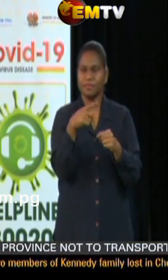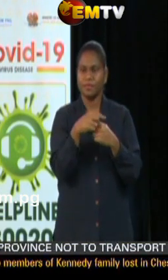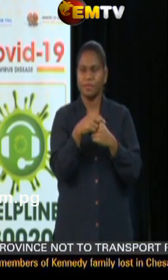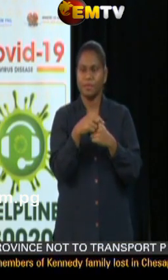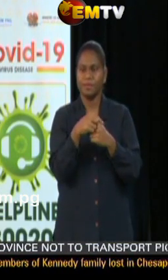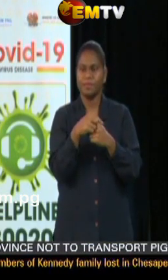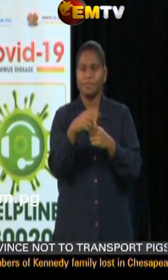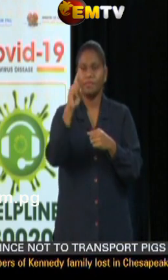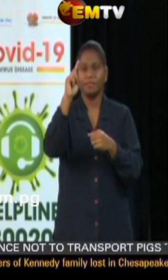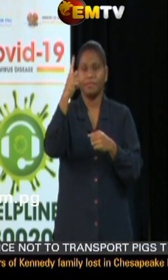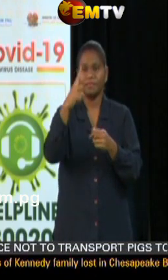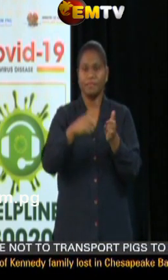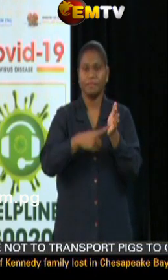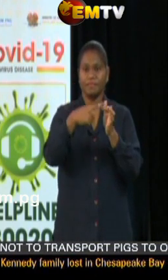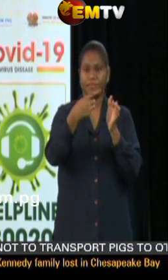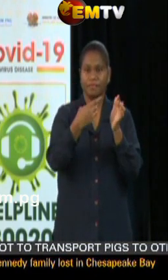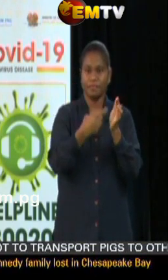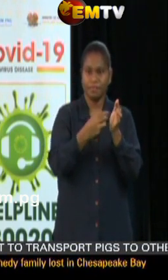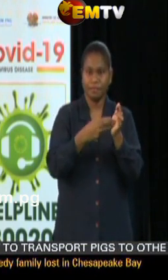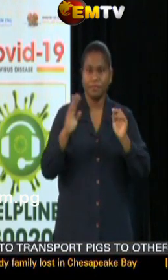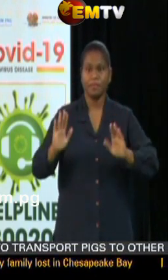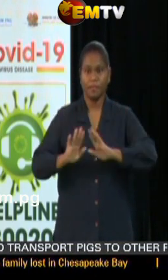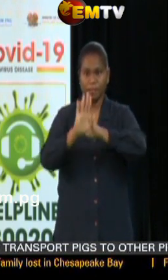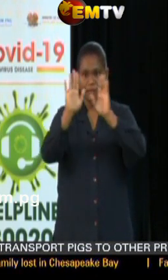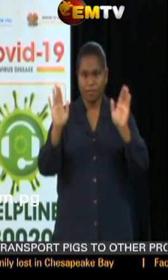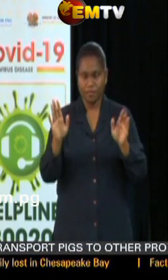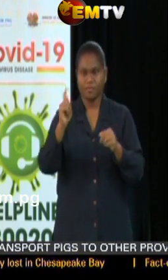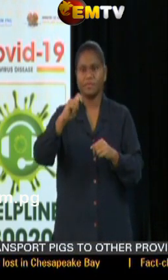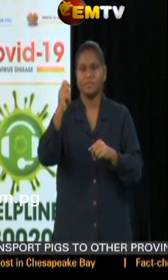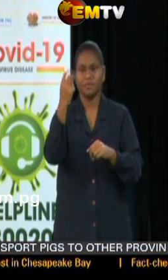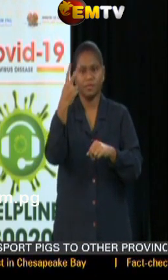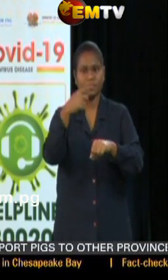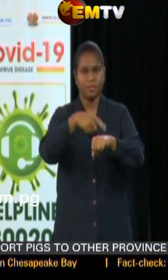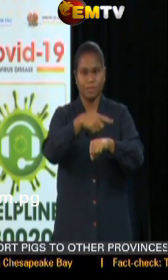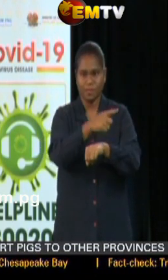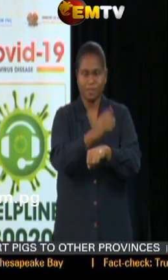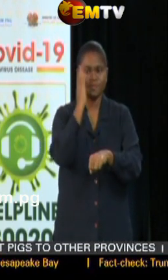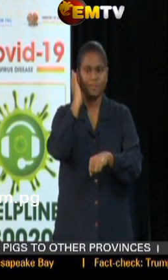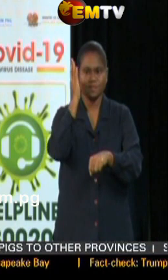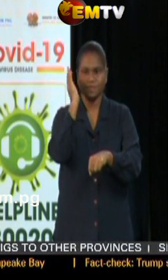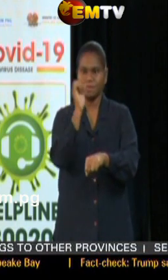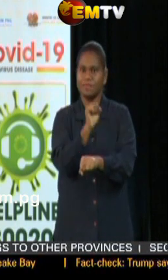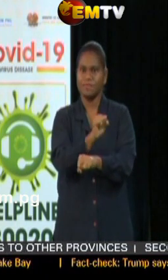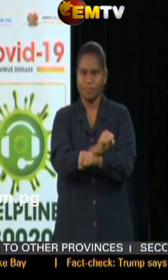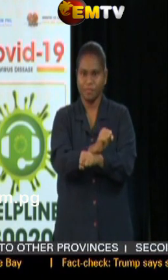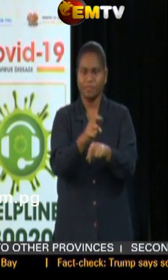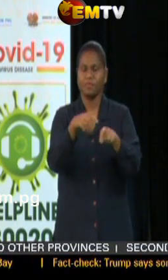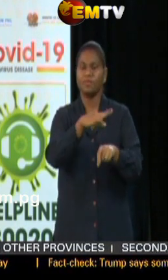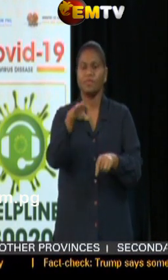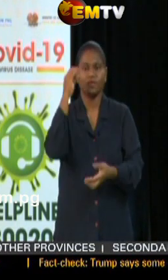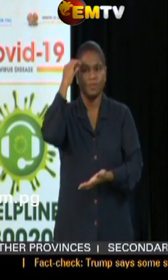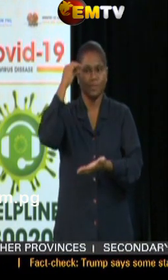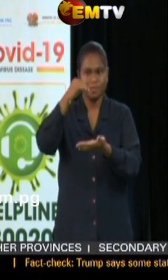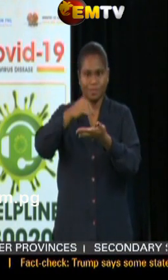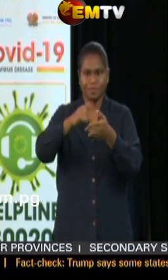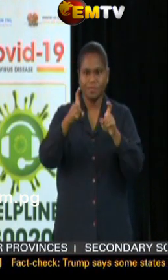expiry of first time holiday. And within the next two weeks, we will take stock and assess and see whether